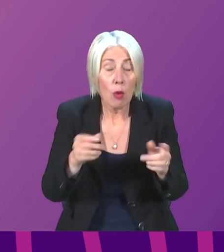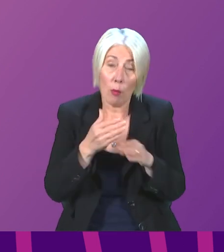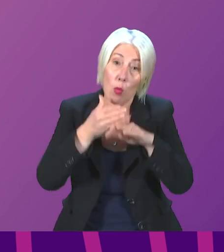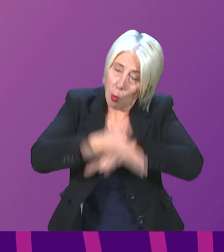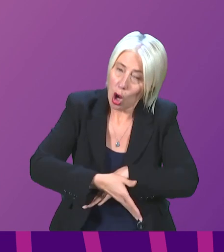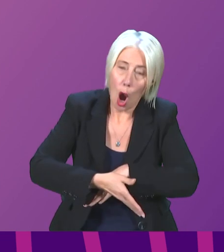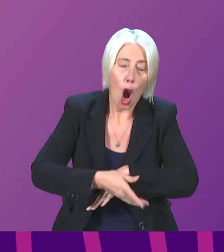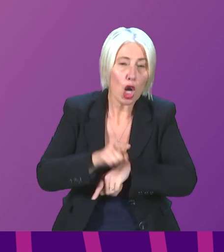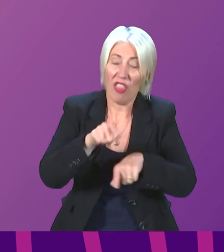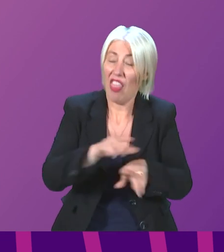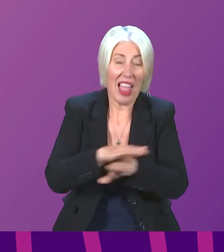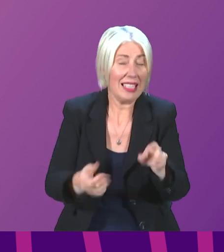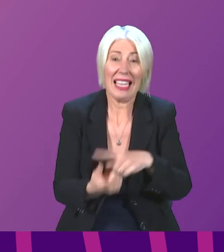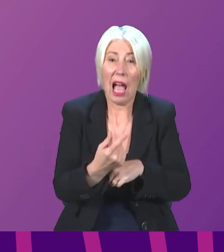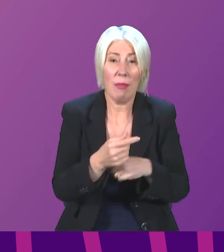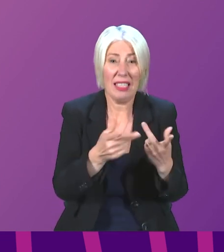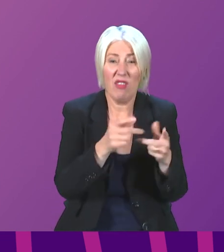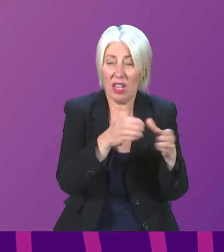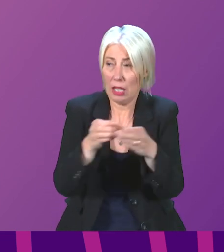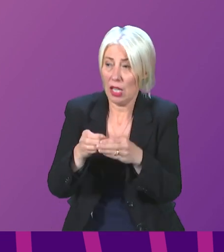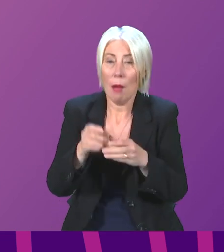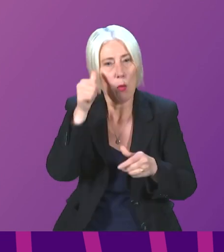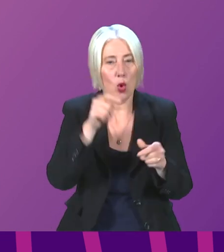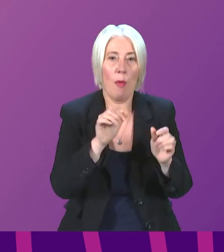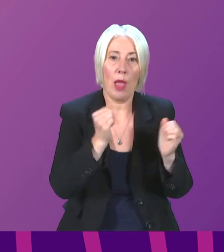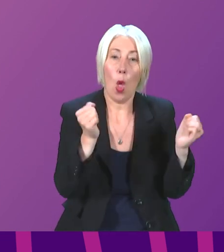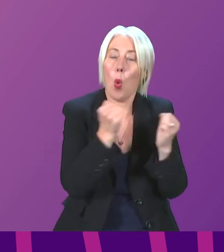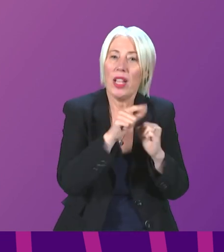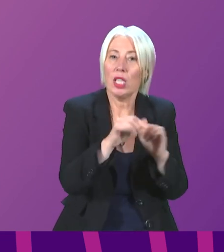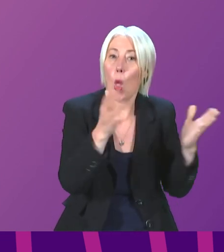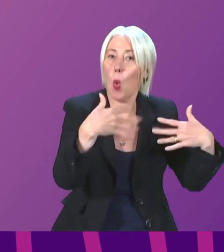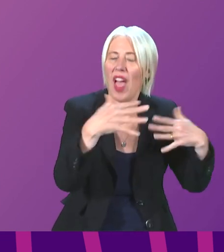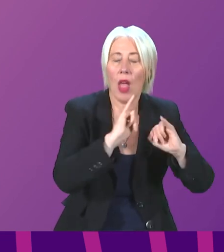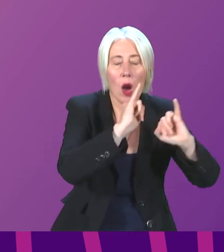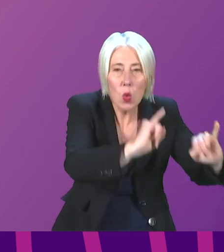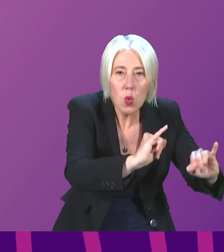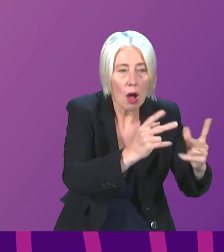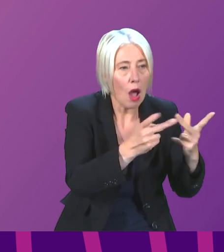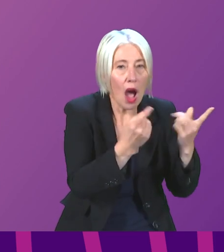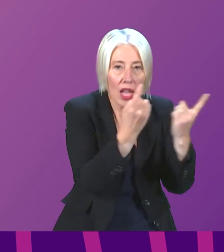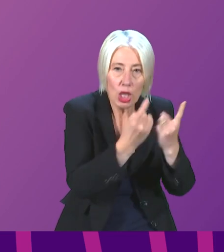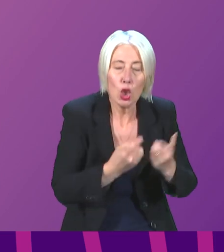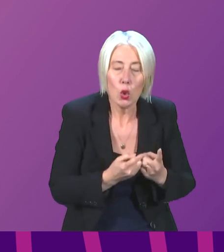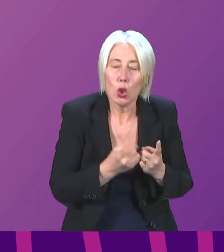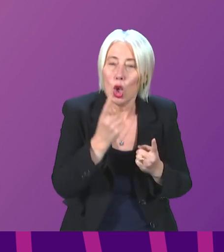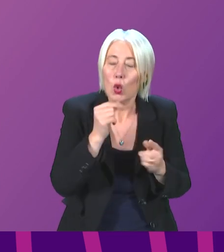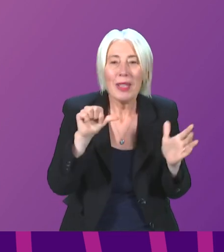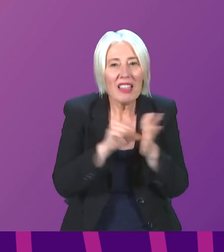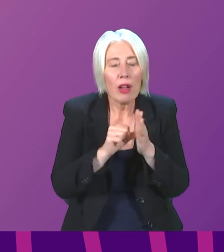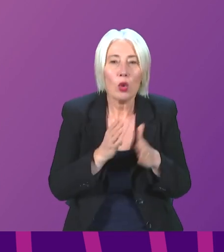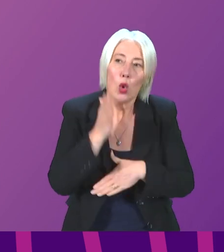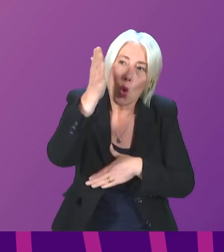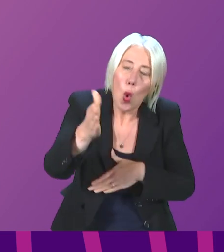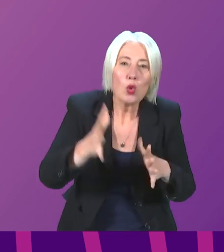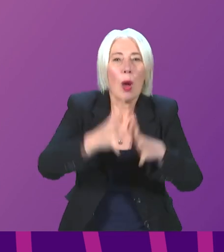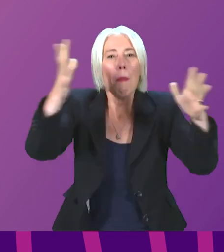ensure that does not happen, inevitable bad winter weather. All of these issues, plus more, may well make it difficult to travel to